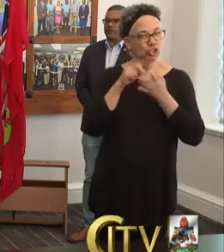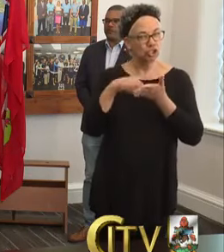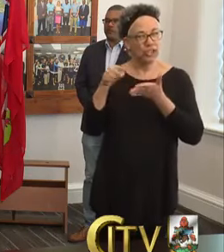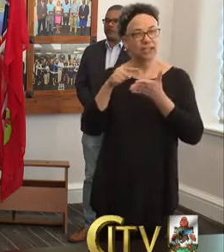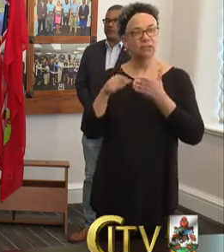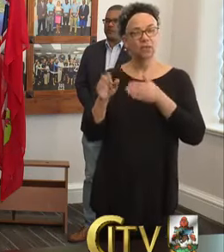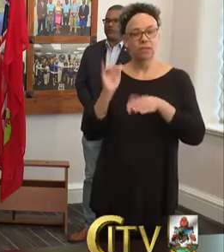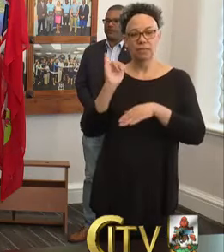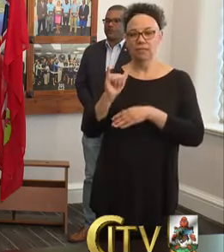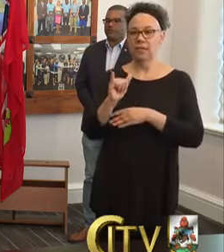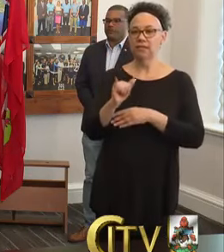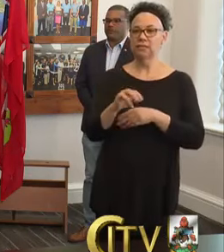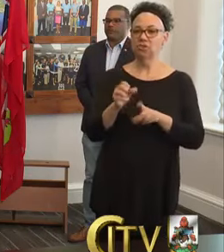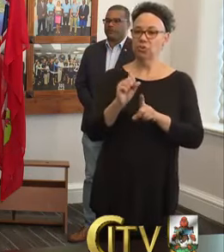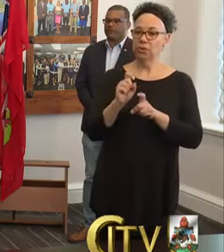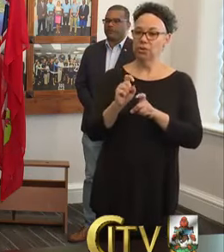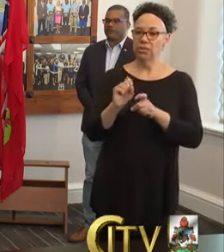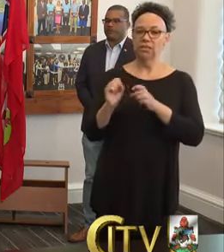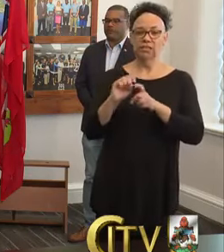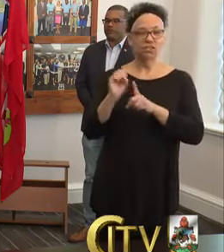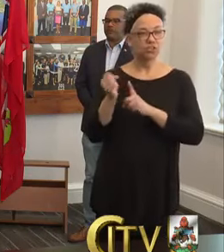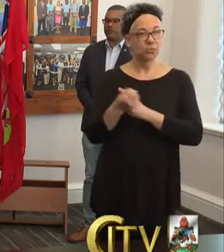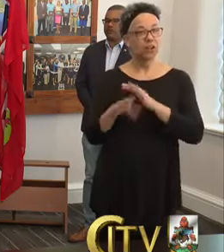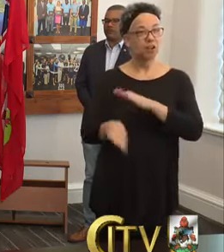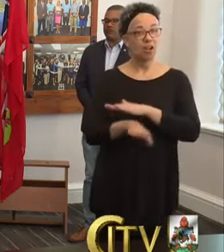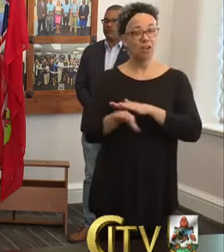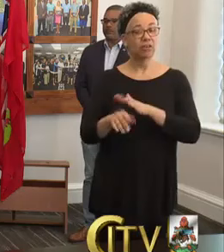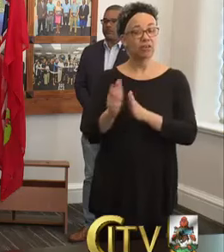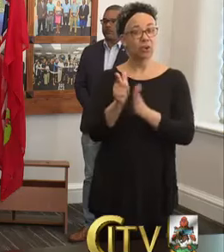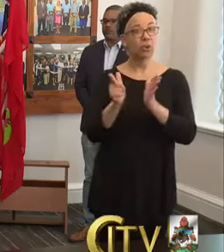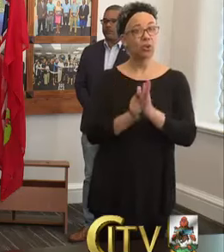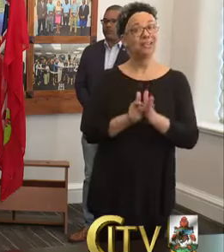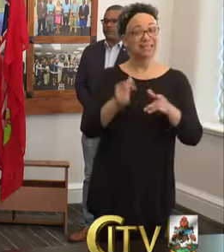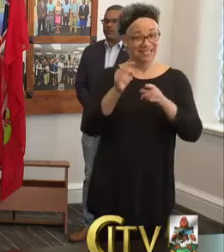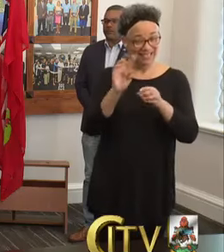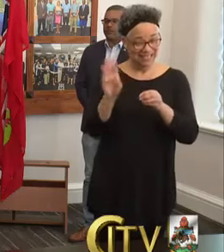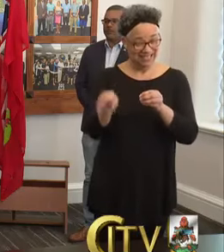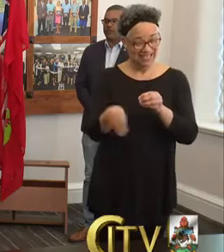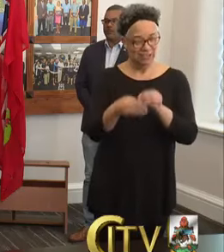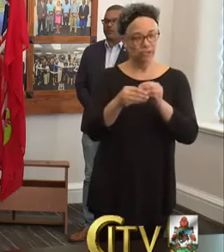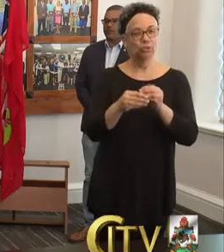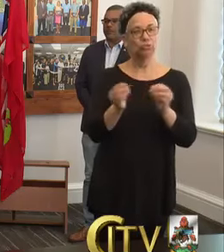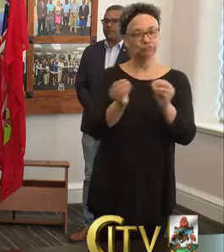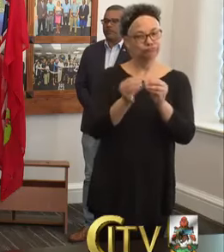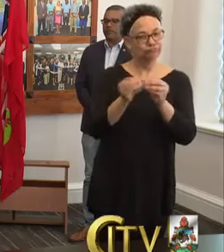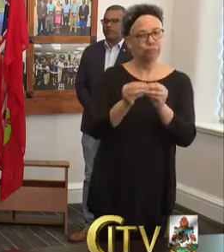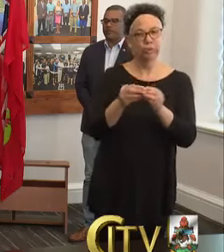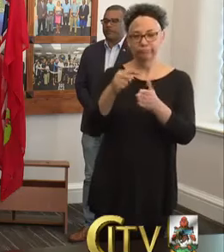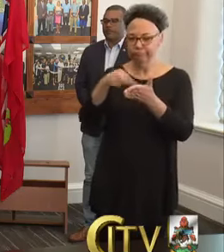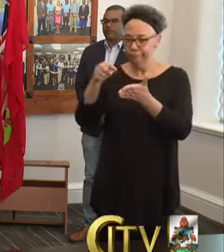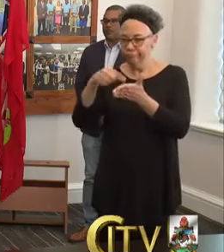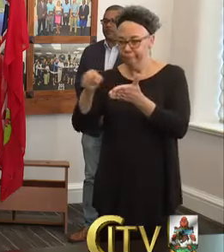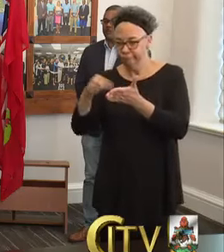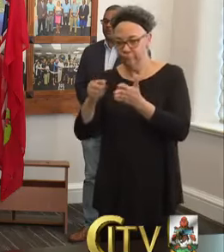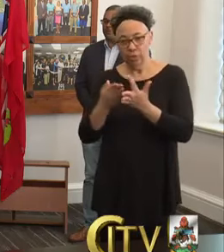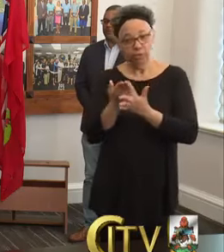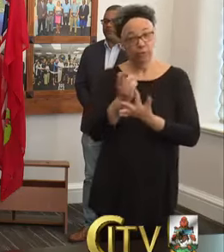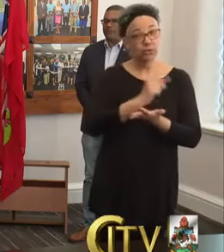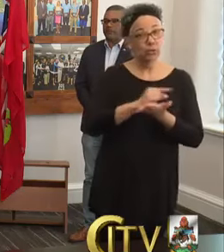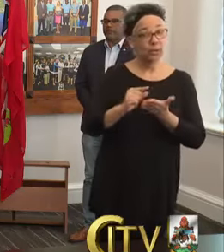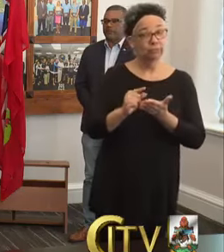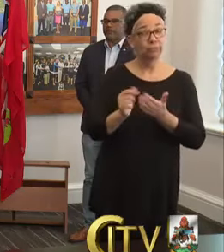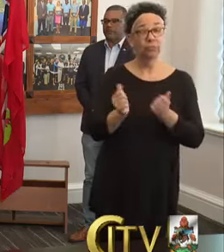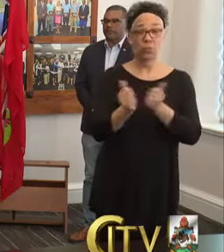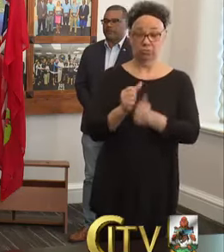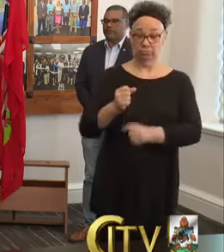appropriately underneath the law. There will be additional checks that will continue to take place throughout the week by not only the police but the Royal Bermuda